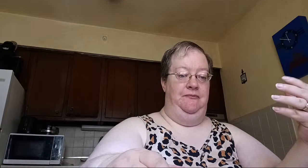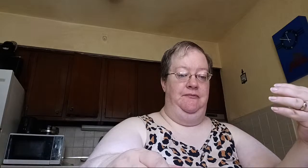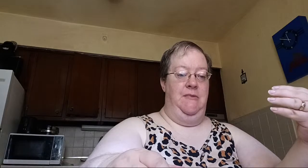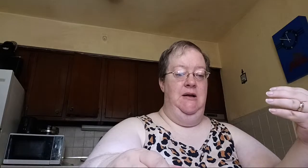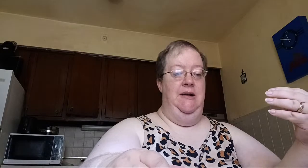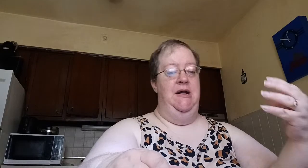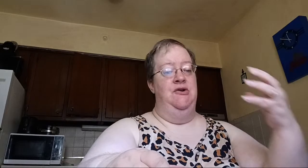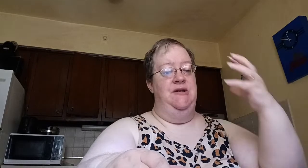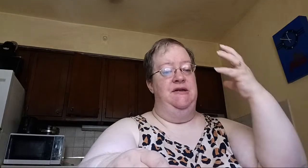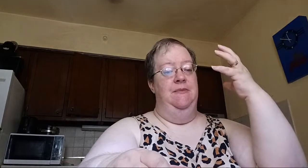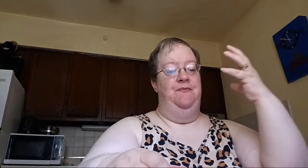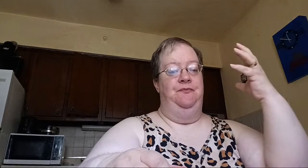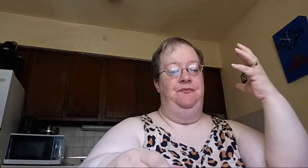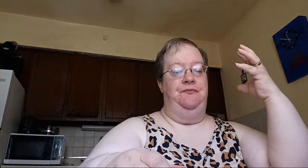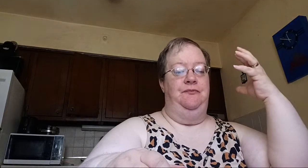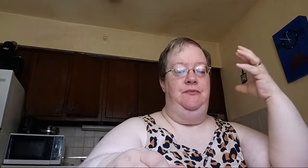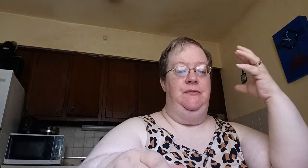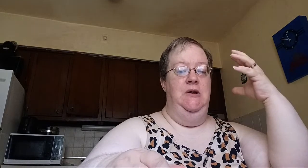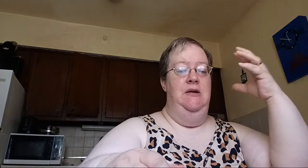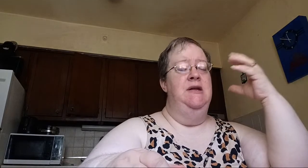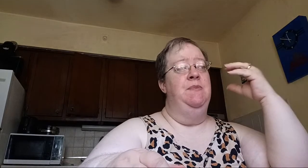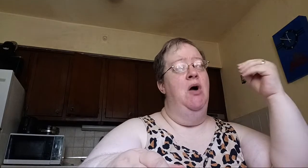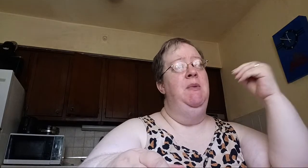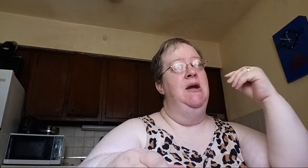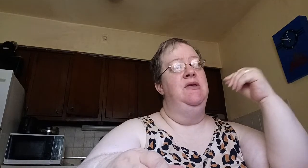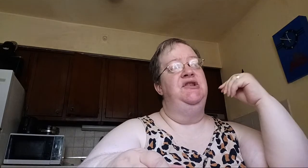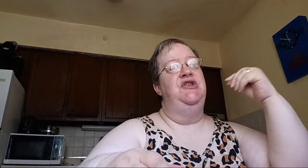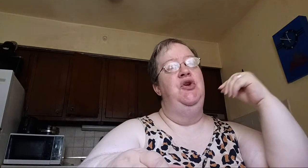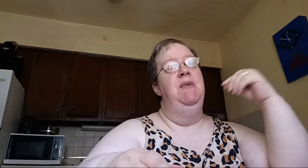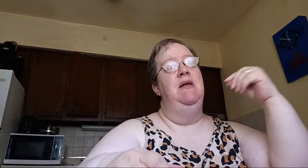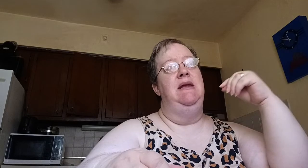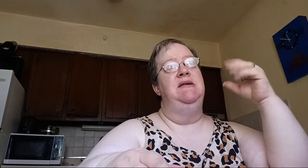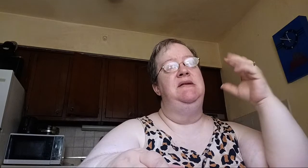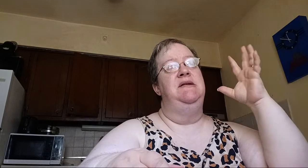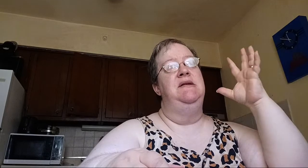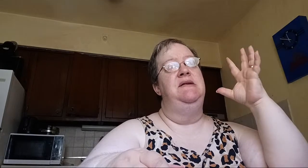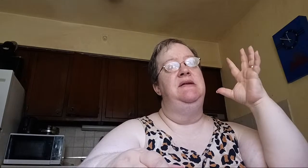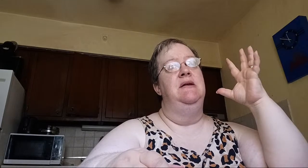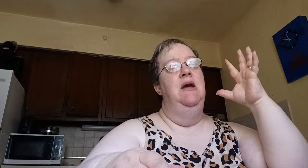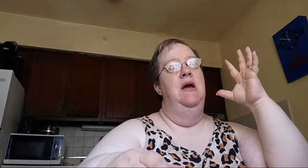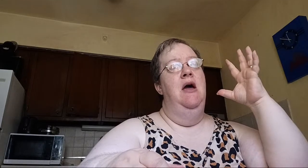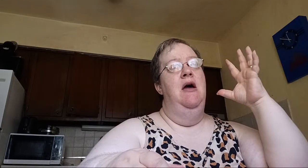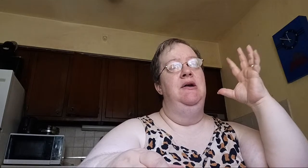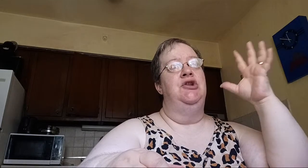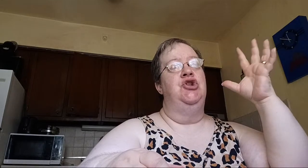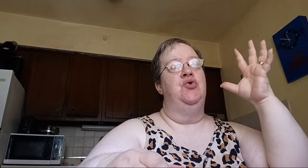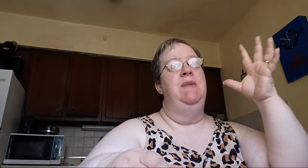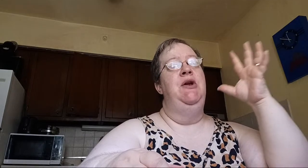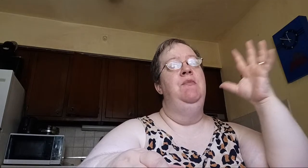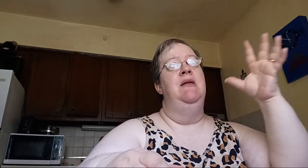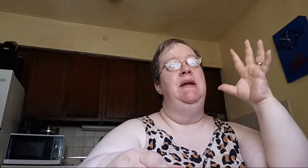And there's this moment here. This is humility. This is extreme humility. And,